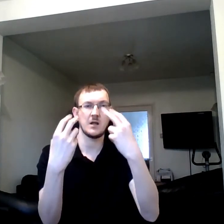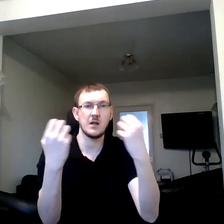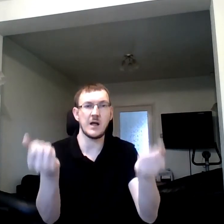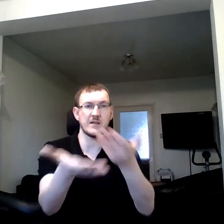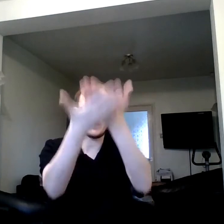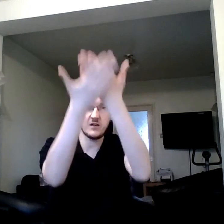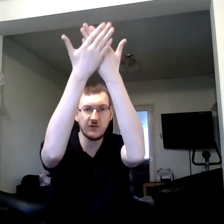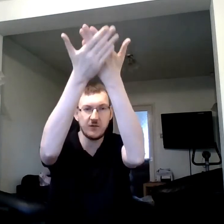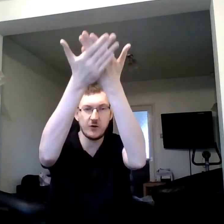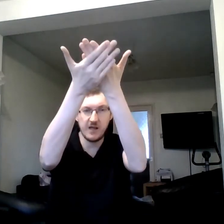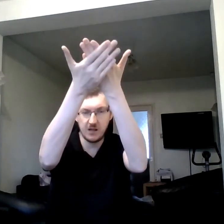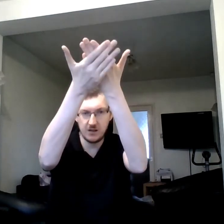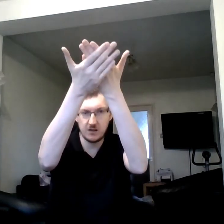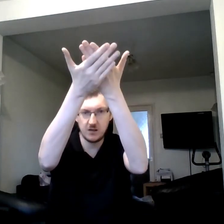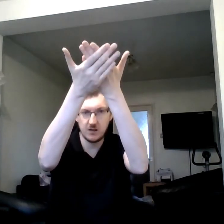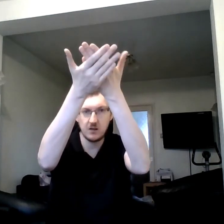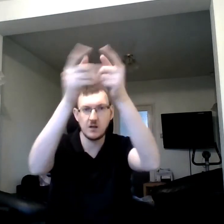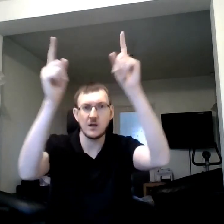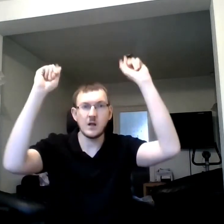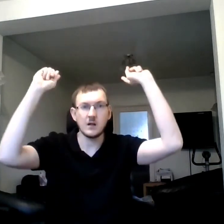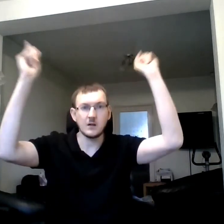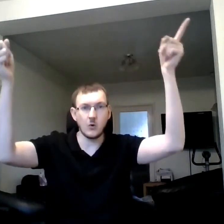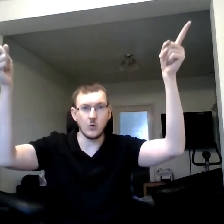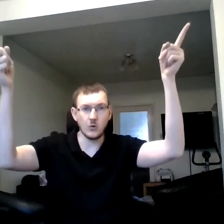As an offering, Lord.